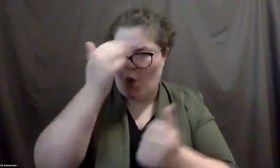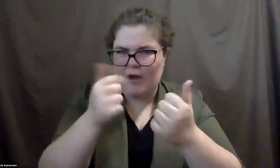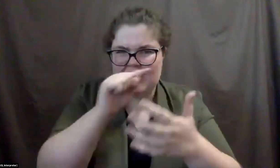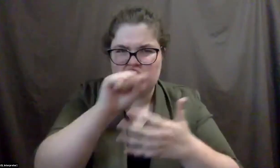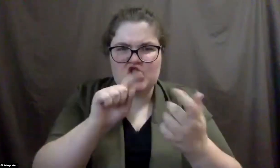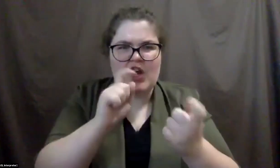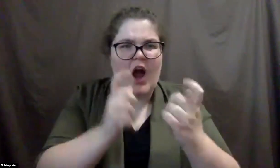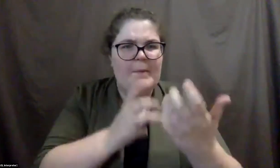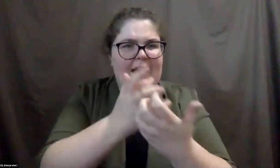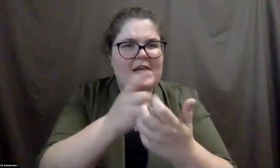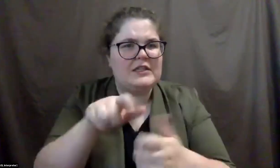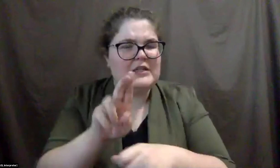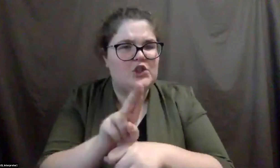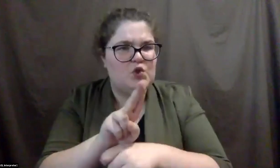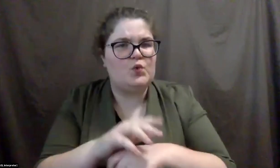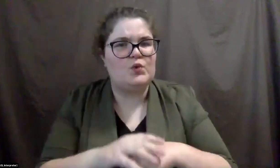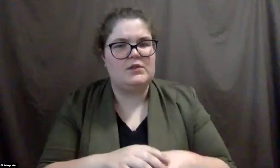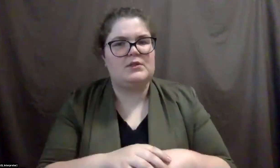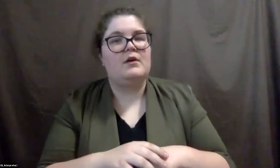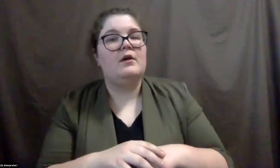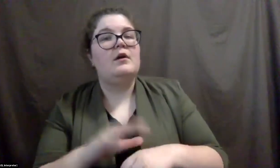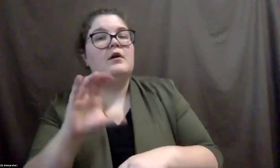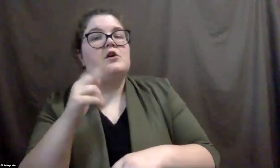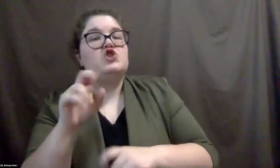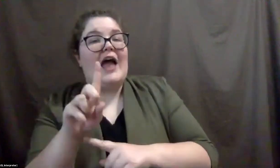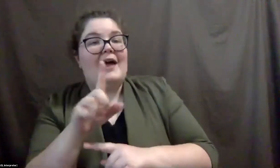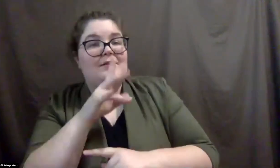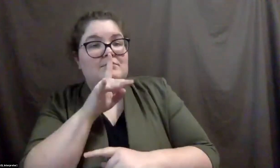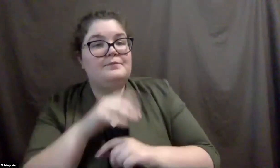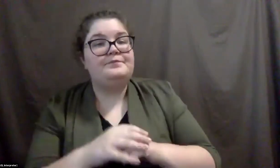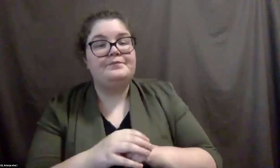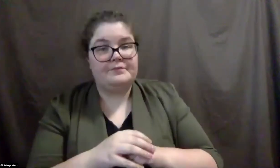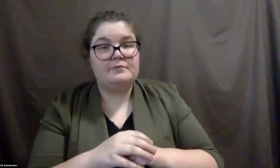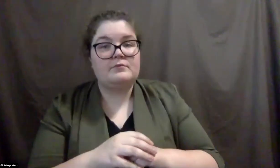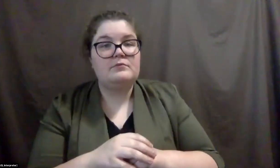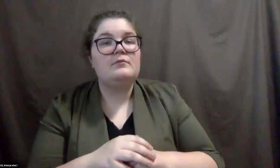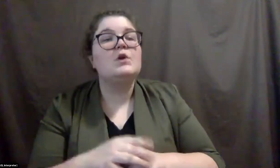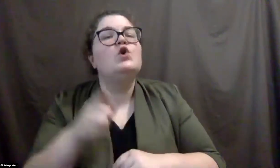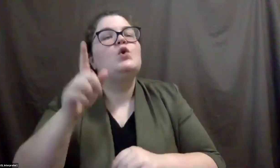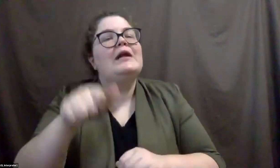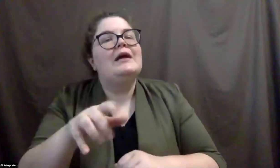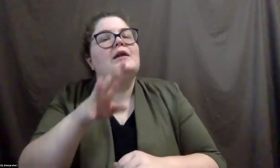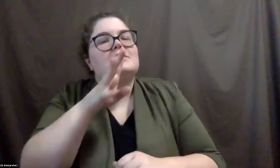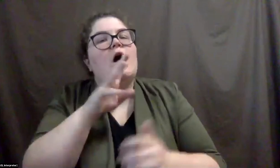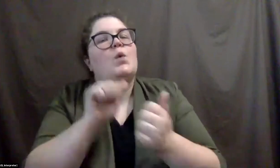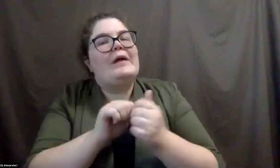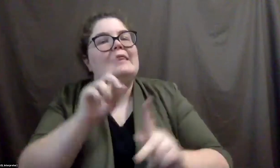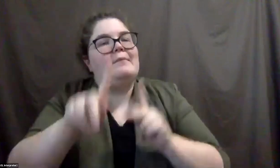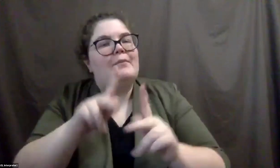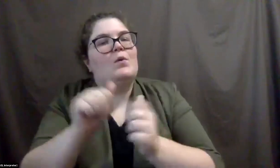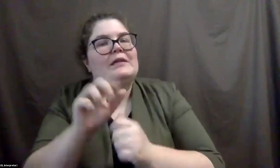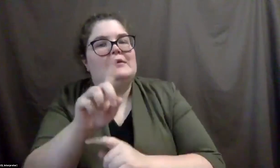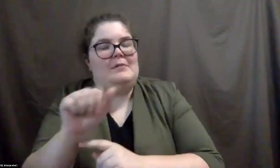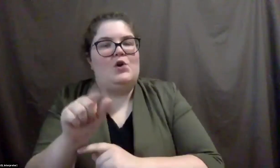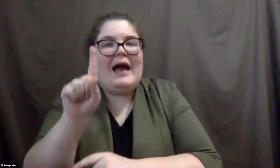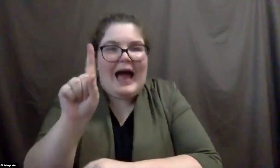I, I really, the, I think the first place art is, um, talking to, uh, individuals with disabilities who need the accommodations to really find